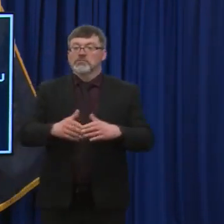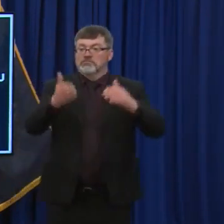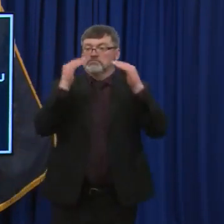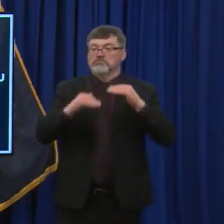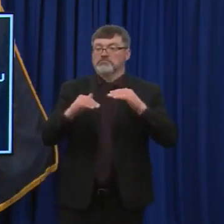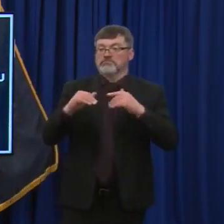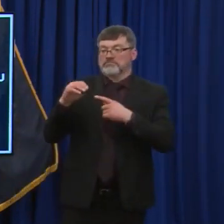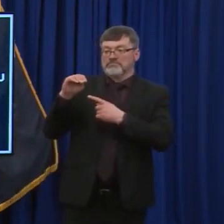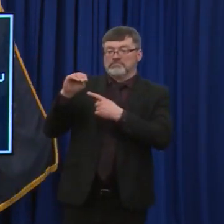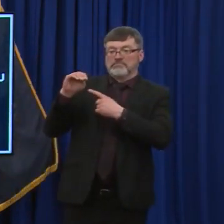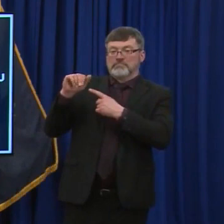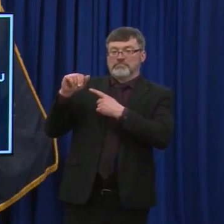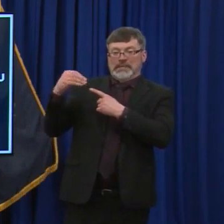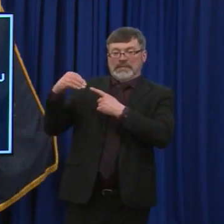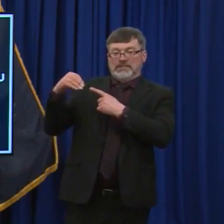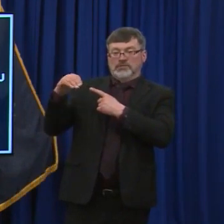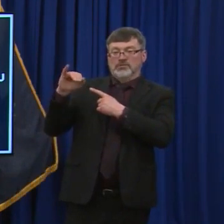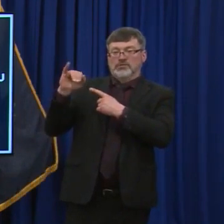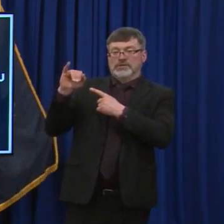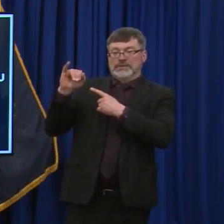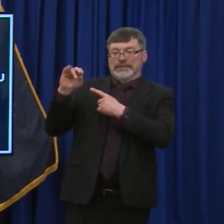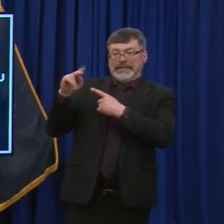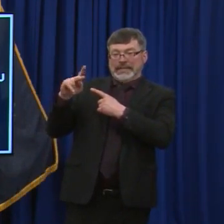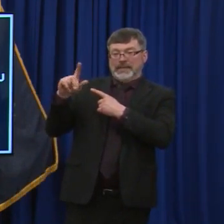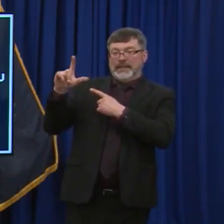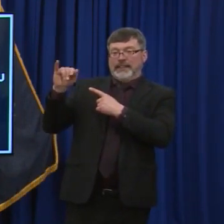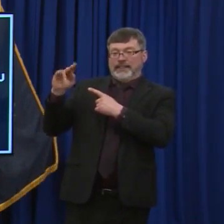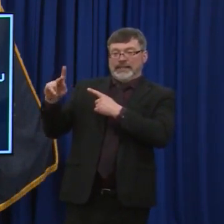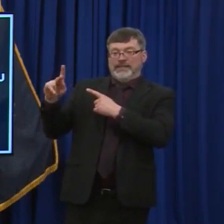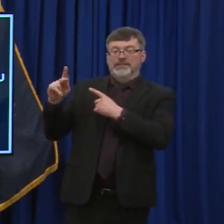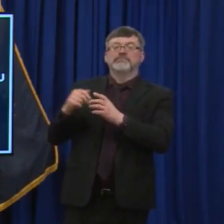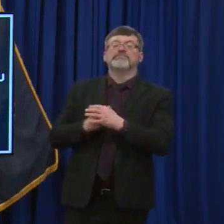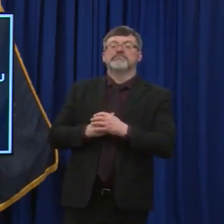Manchester Ink Link. Carol, please go ahead with your question.